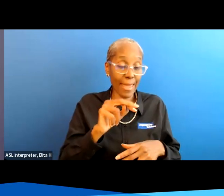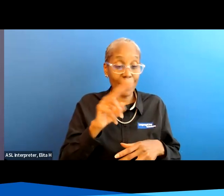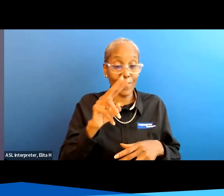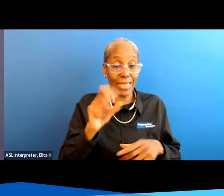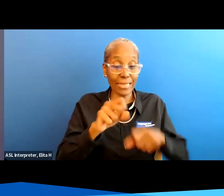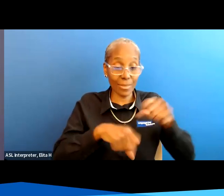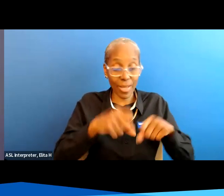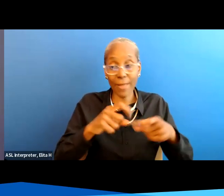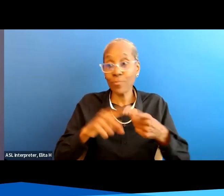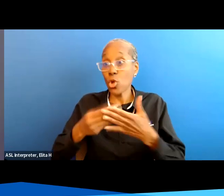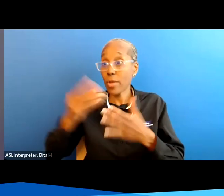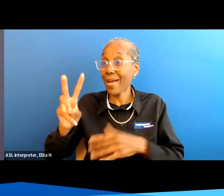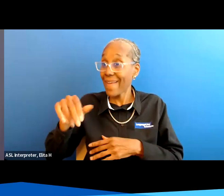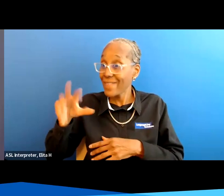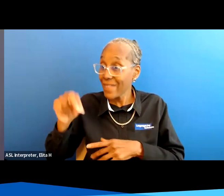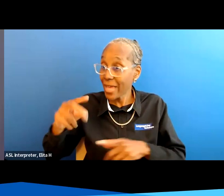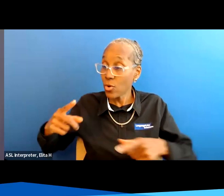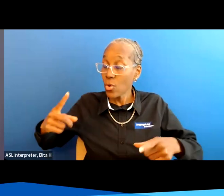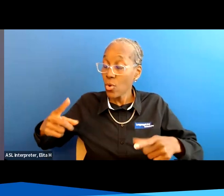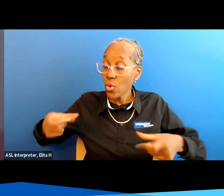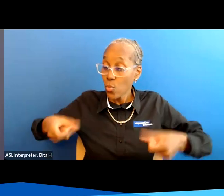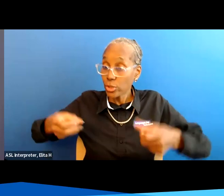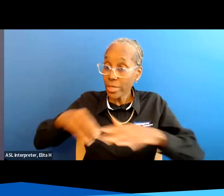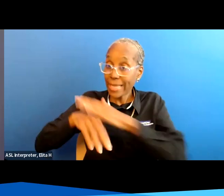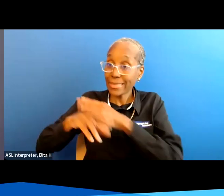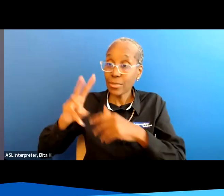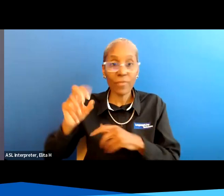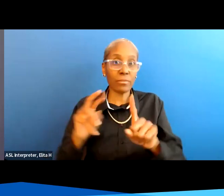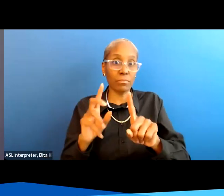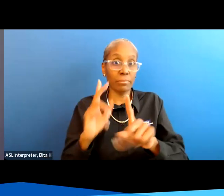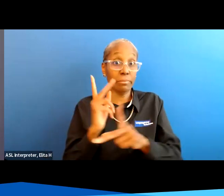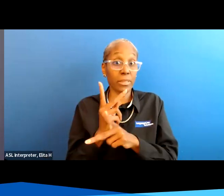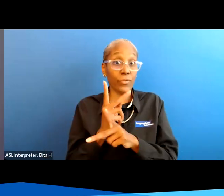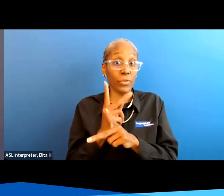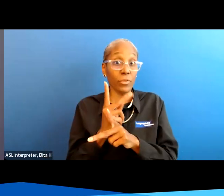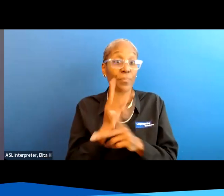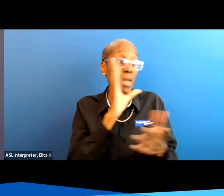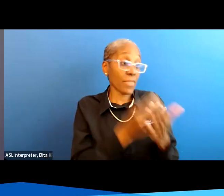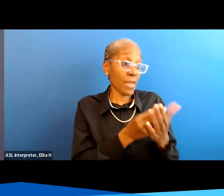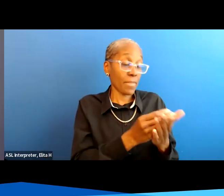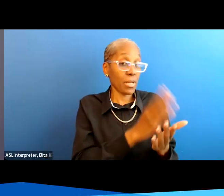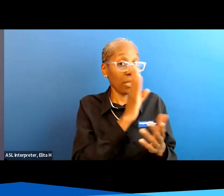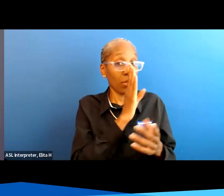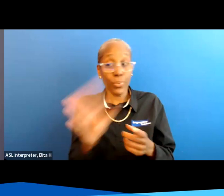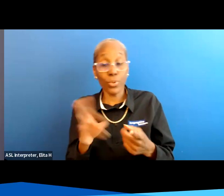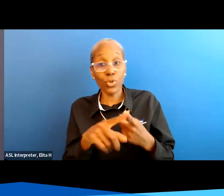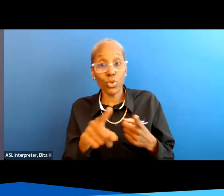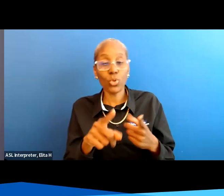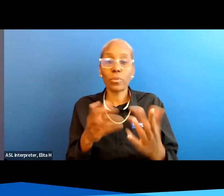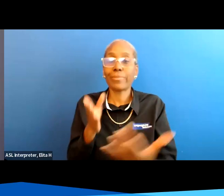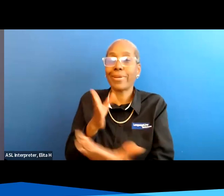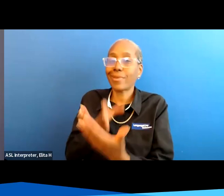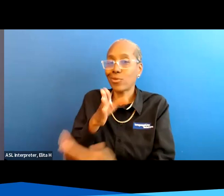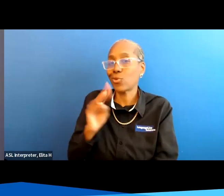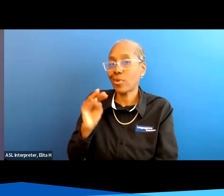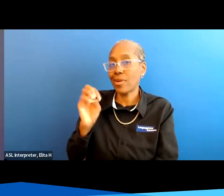a van a wheelchair accessible van be careful with that because if that money goes straight to you it might work against your